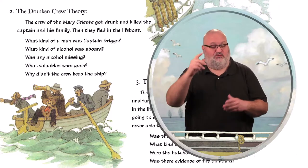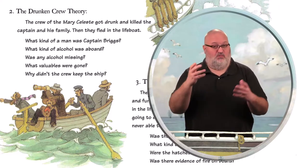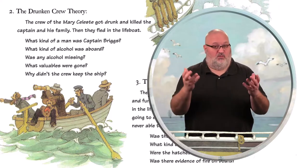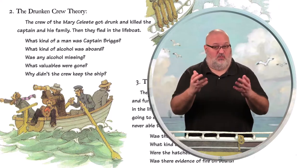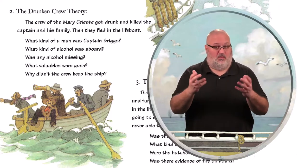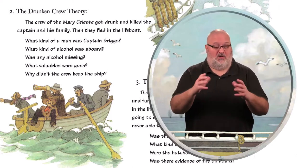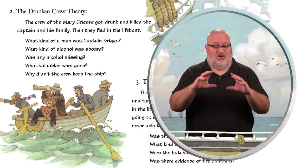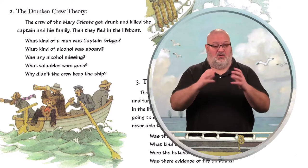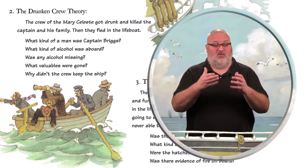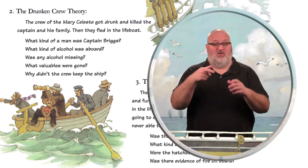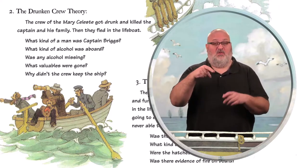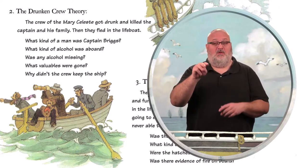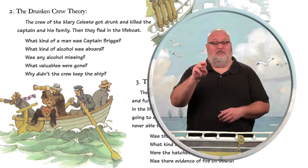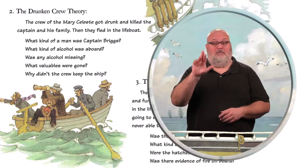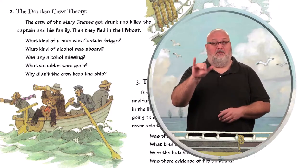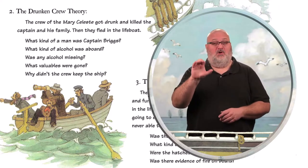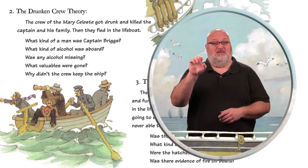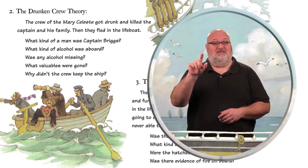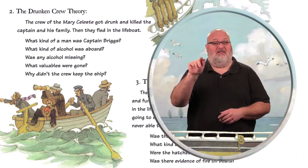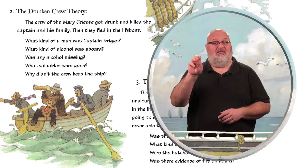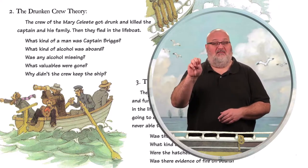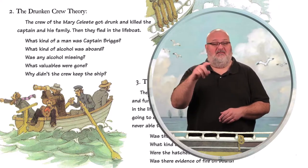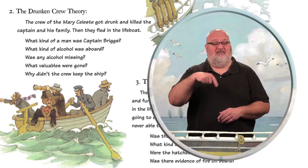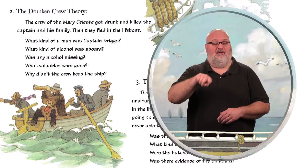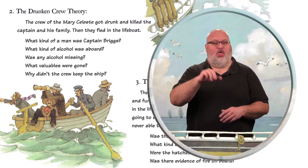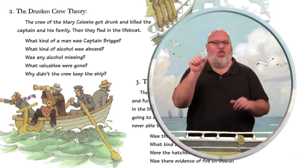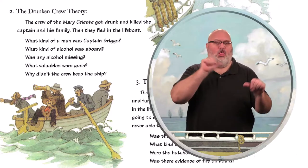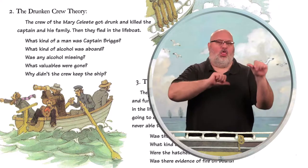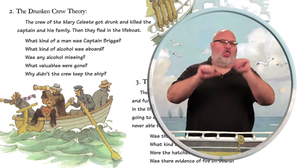2. The drunken crew theory.